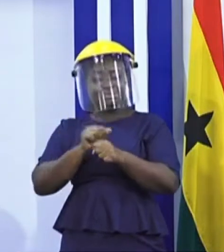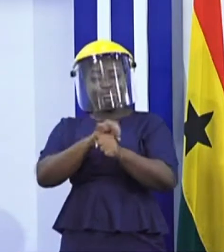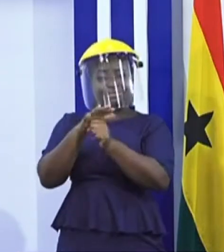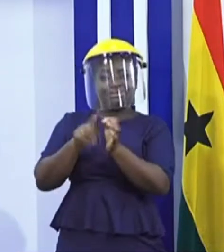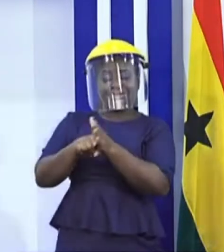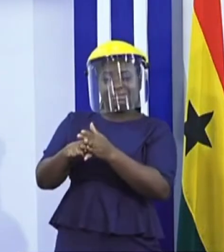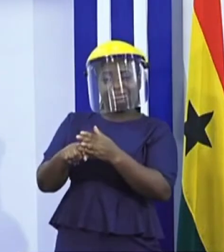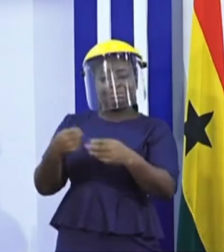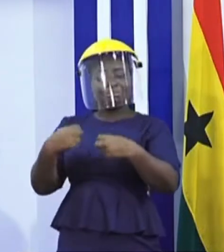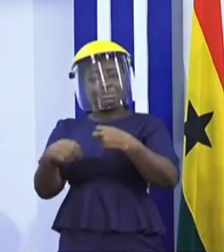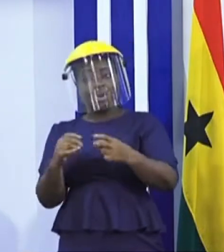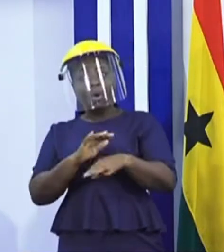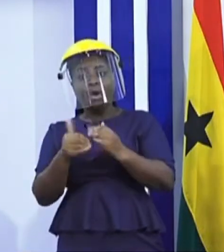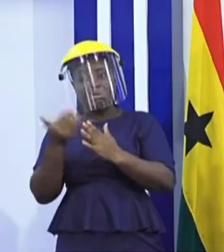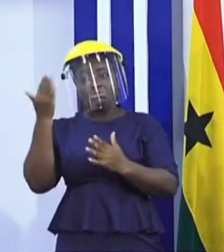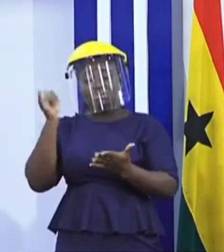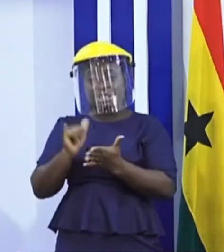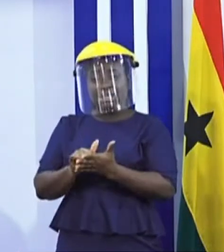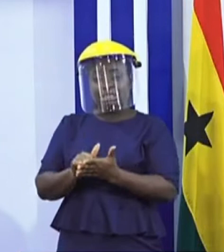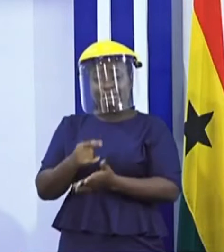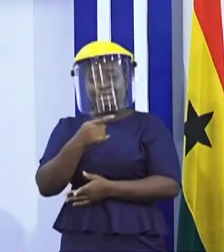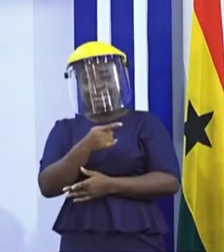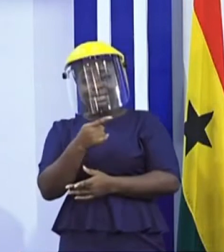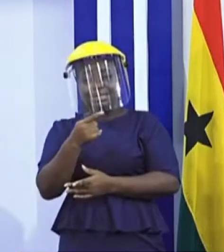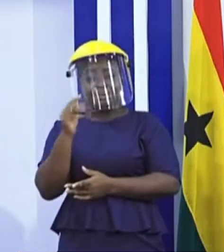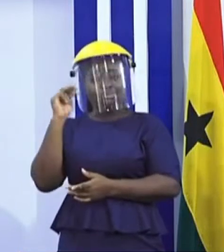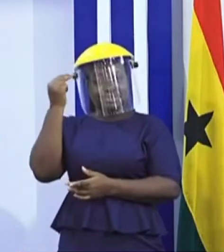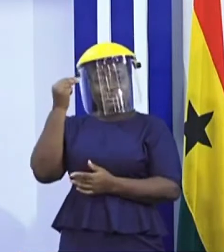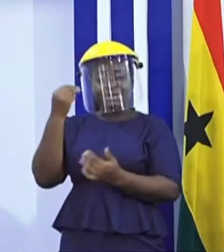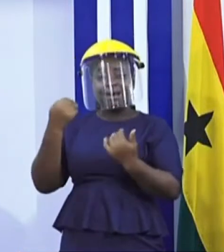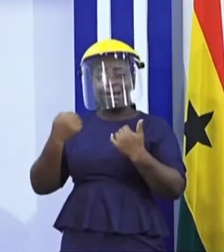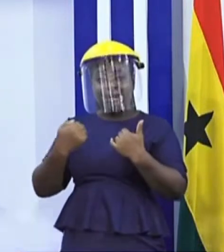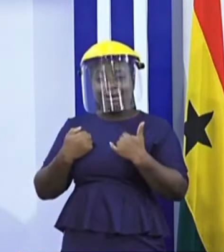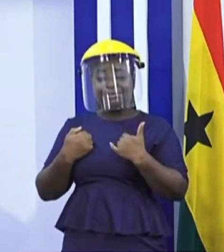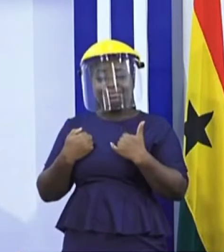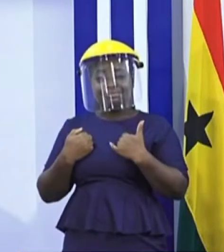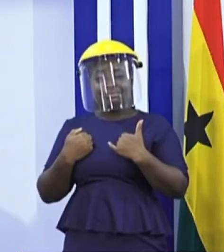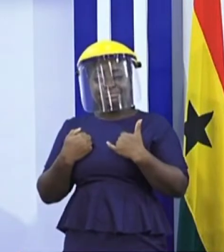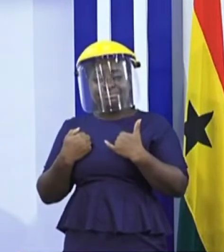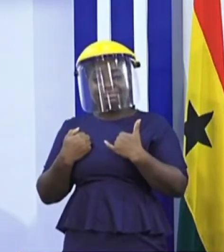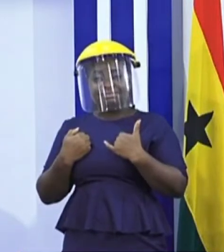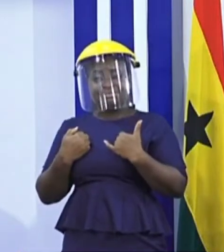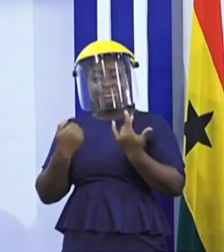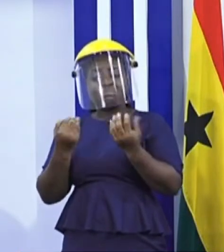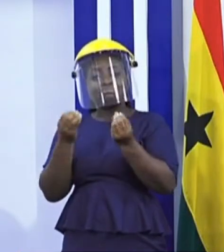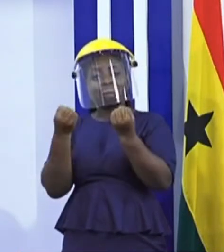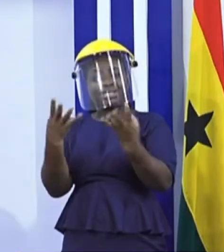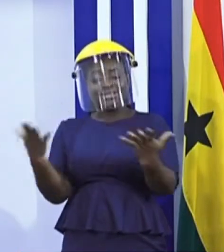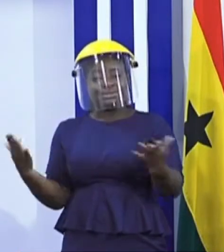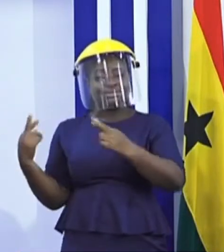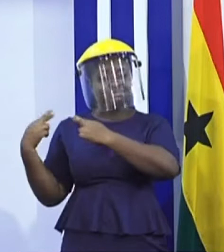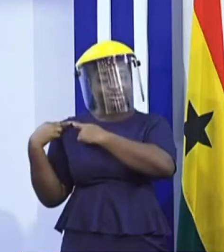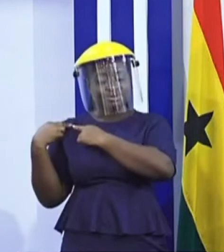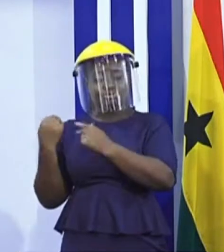because we all know that the sector thrives on public gathering and to overcome the